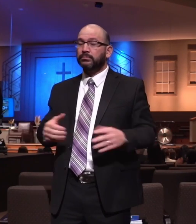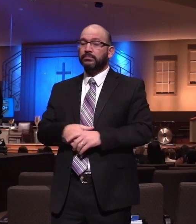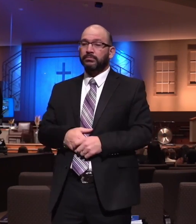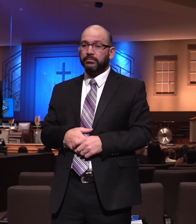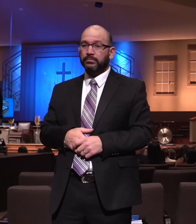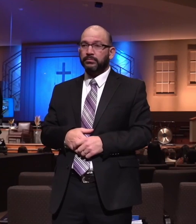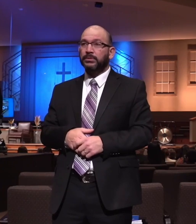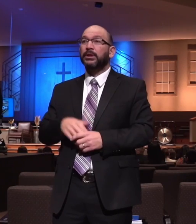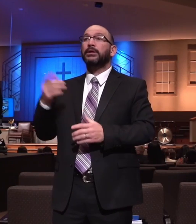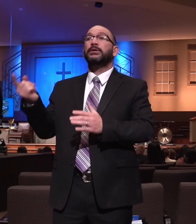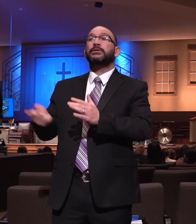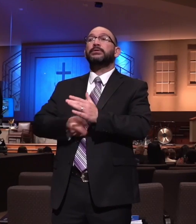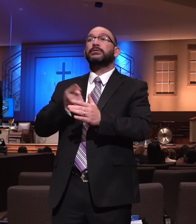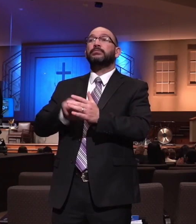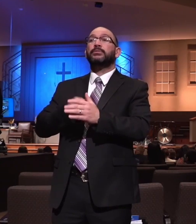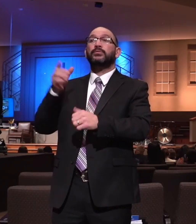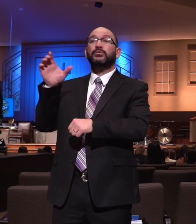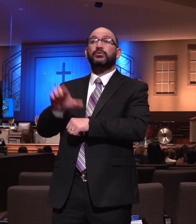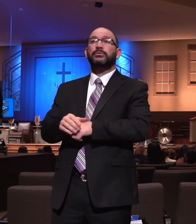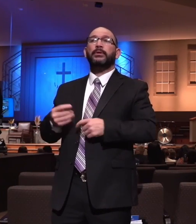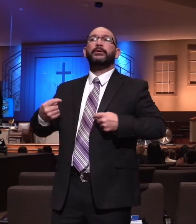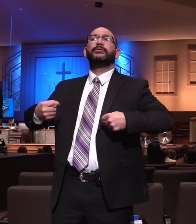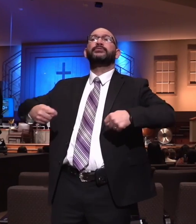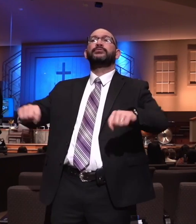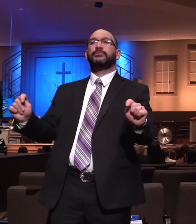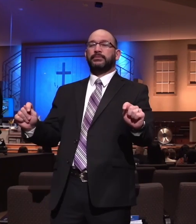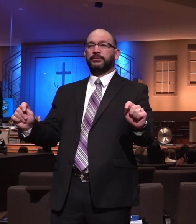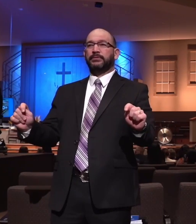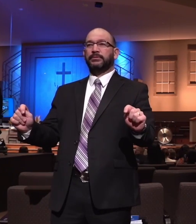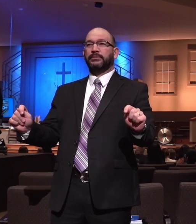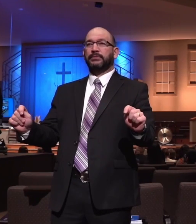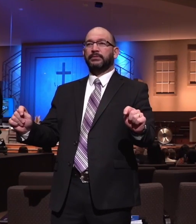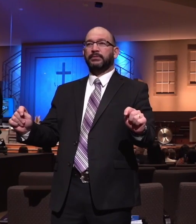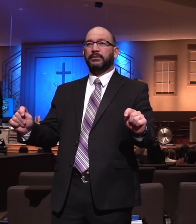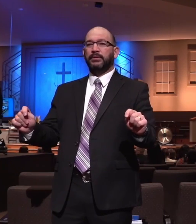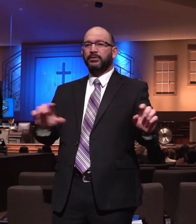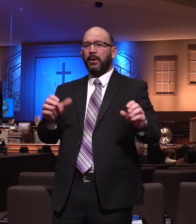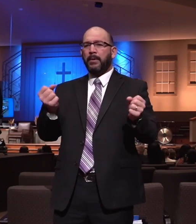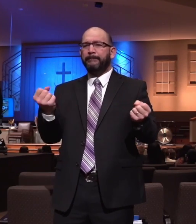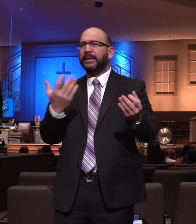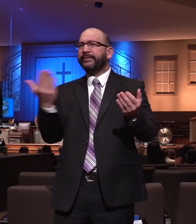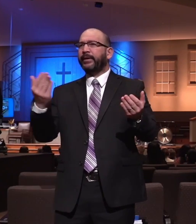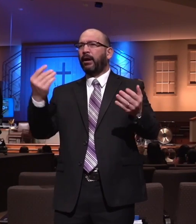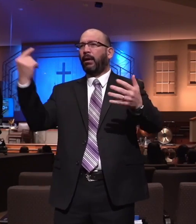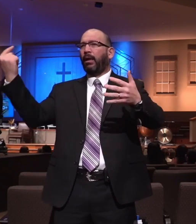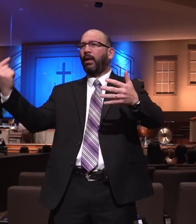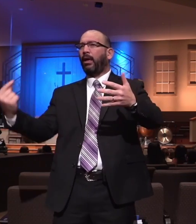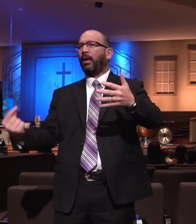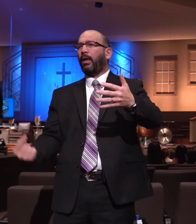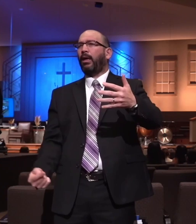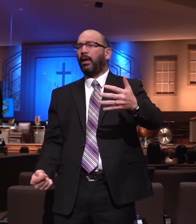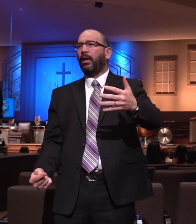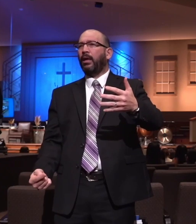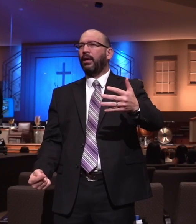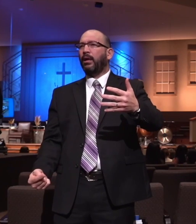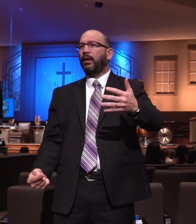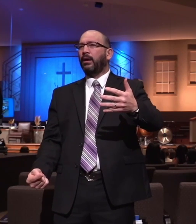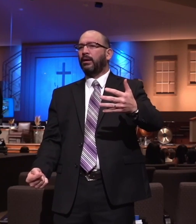Sometimes churches try to do so many different things. So many culturally